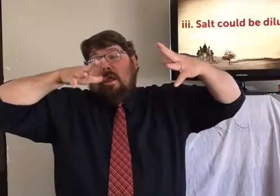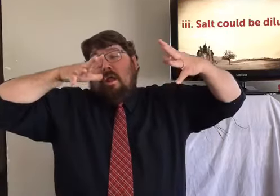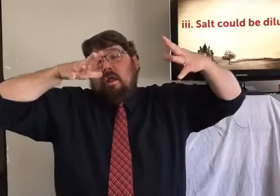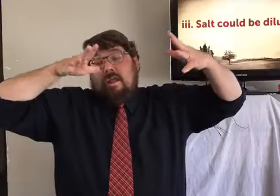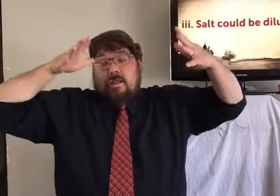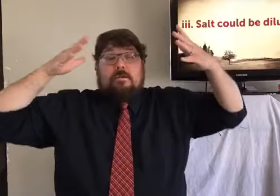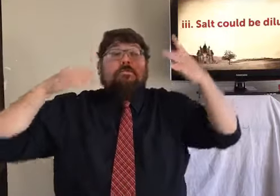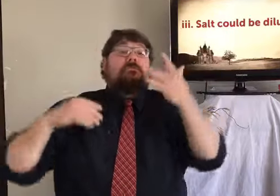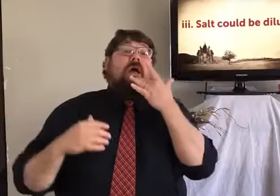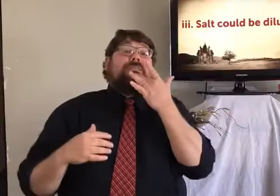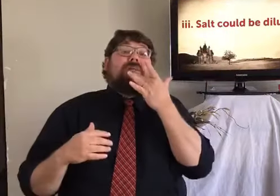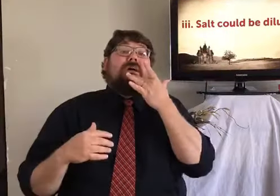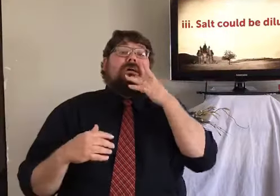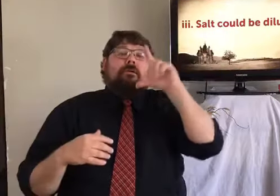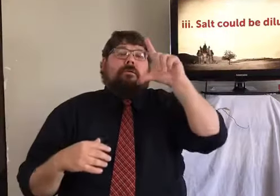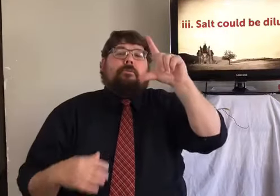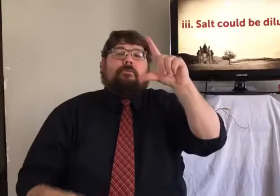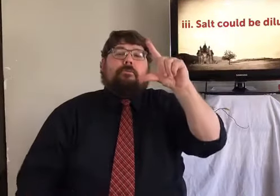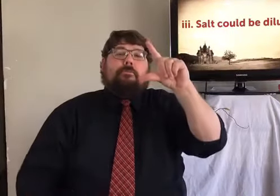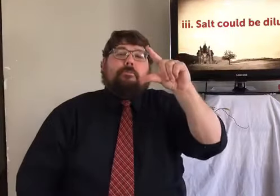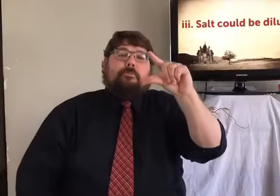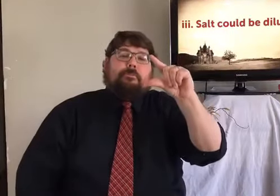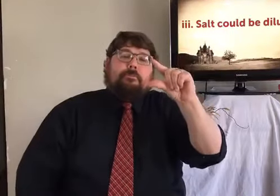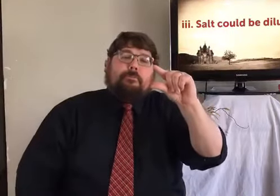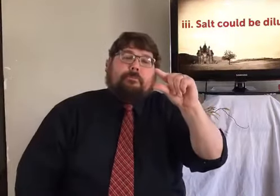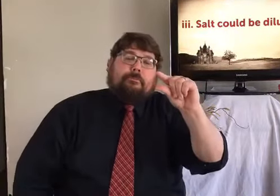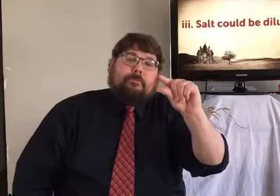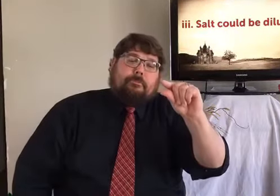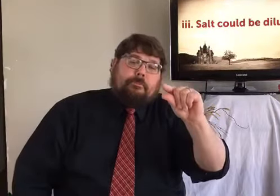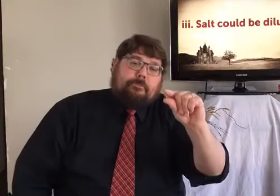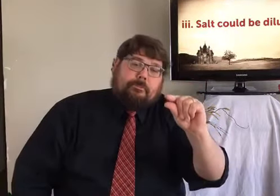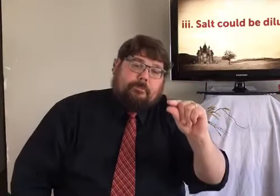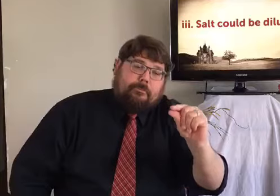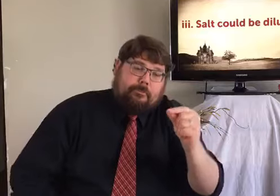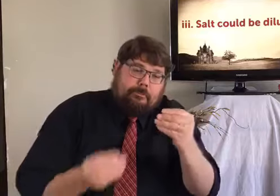you haven't added enough salt so that the taste diminishes.